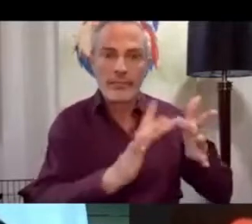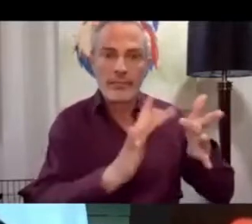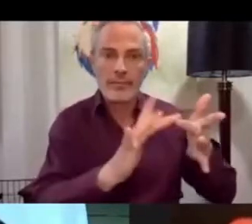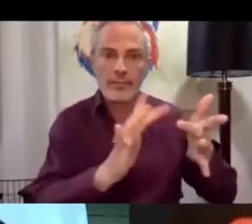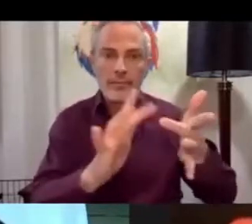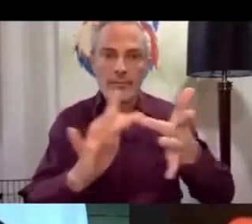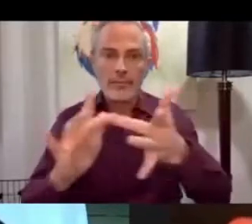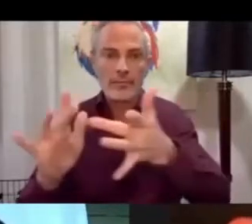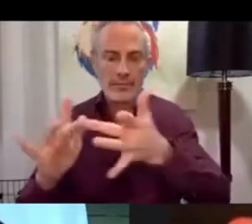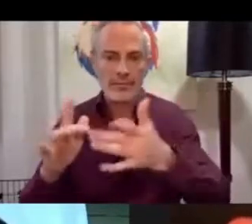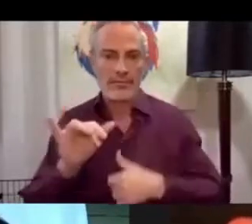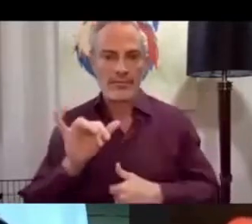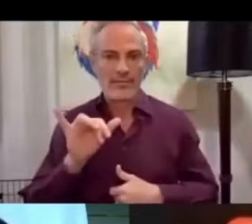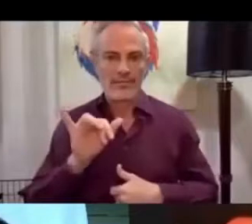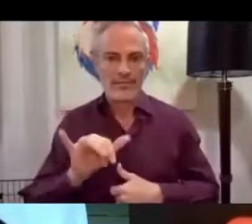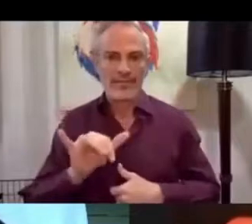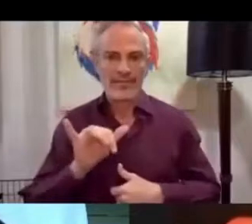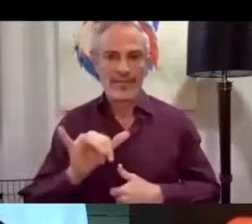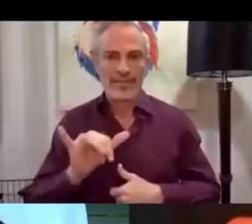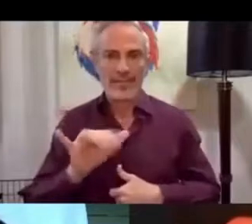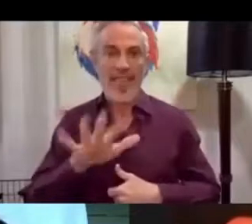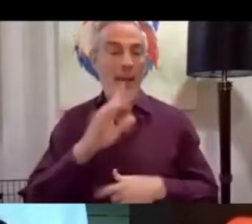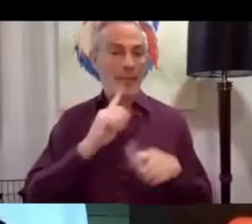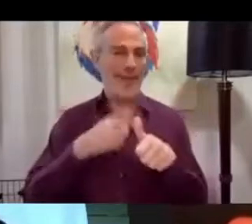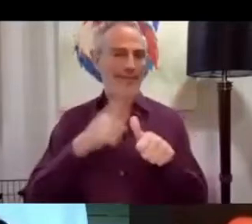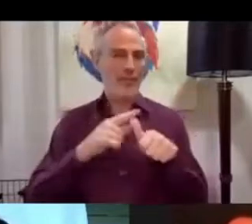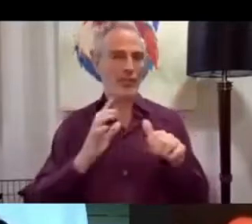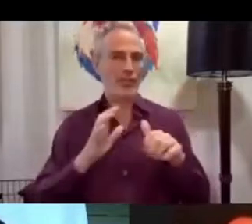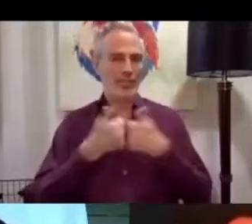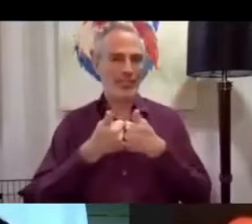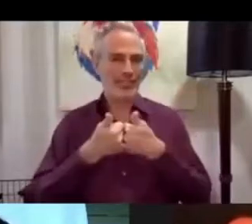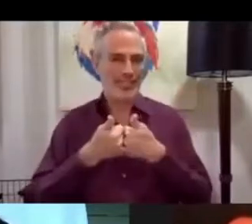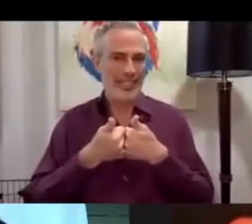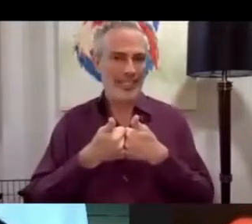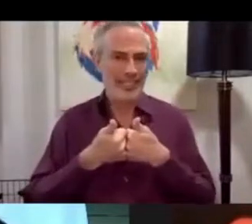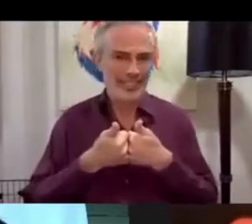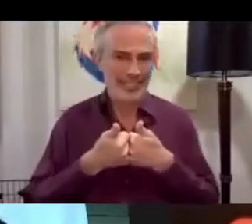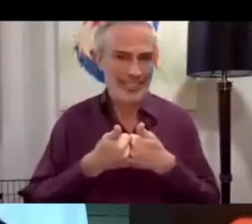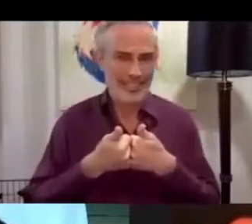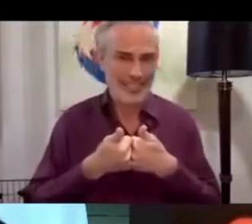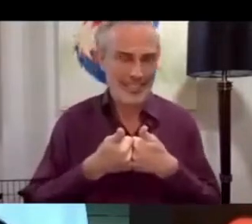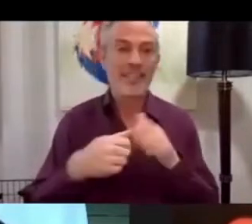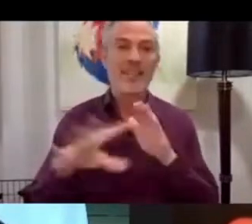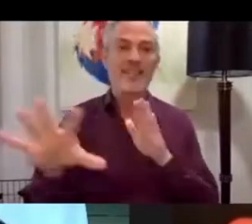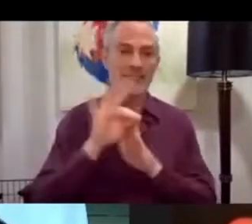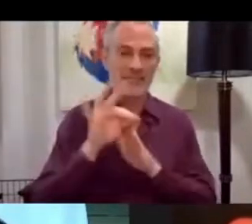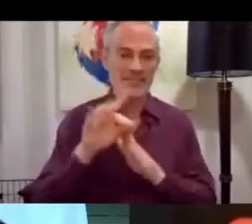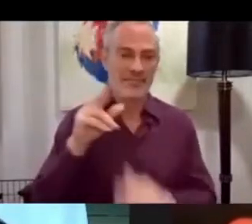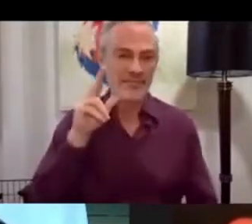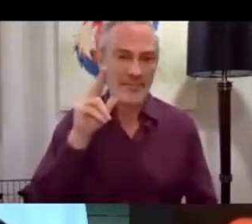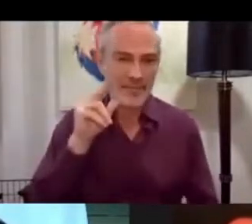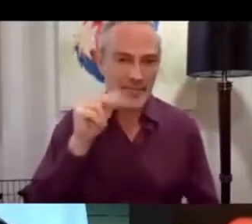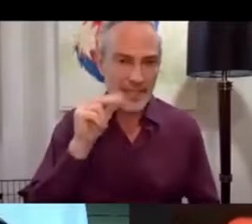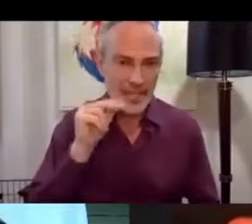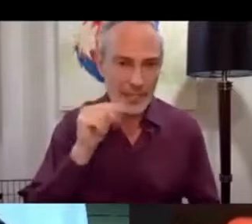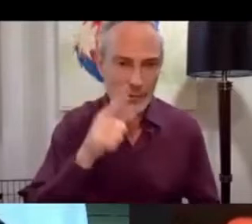start of the challenge, which resulted in casting Antoinette, which was just amazing when